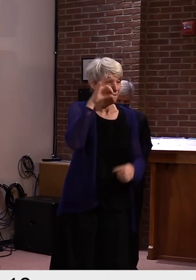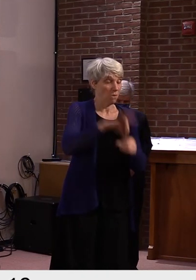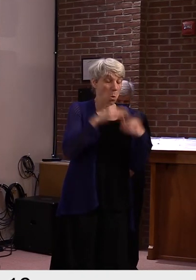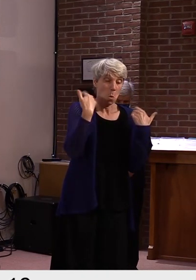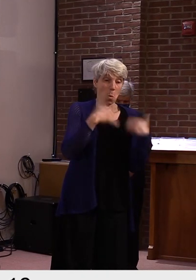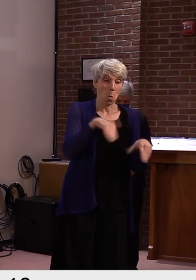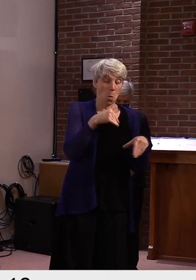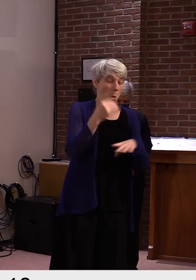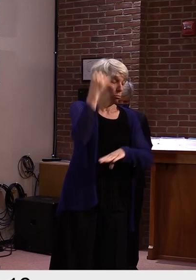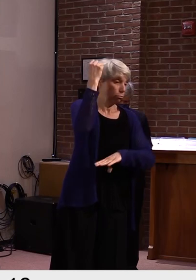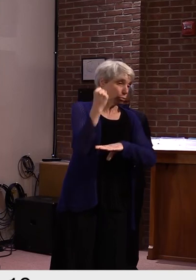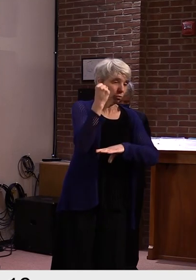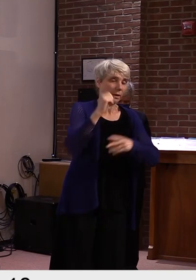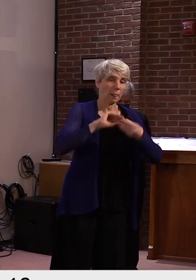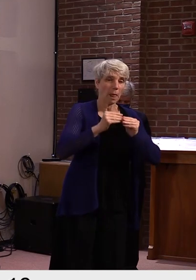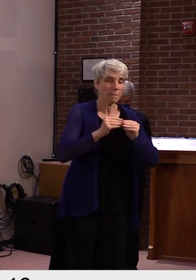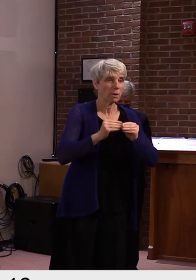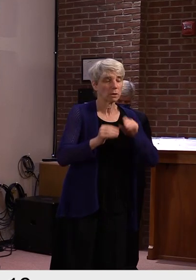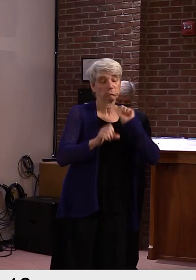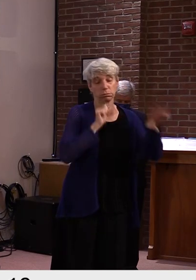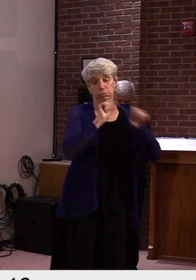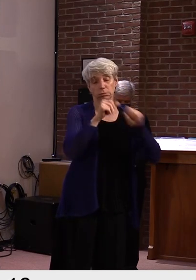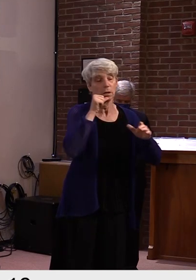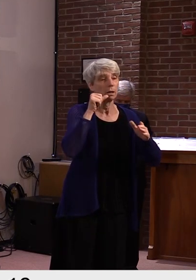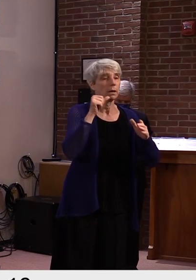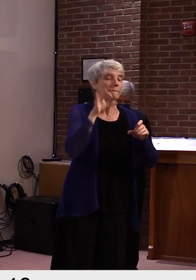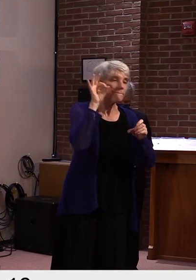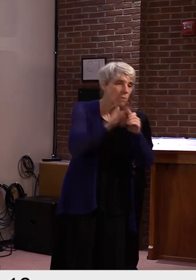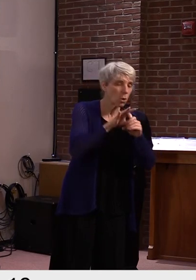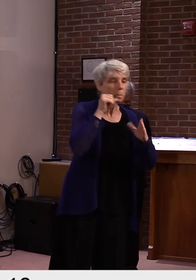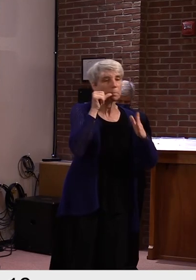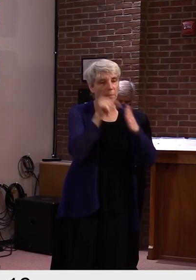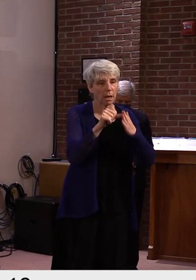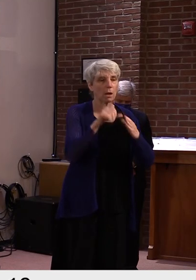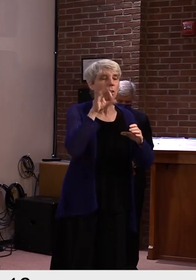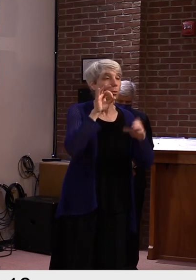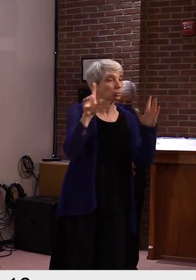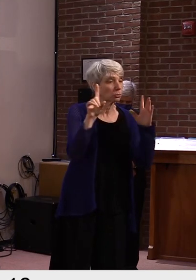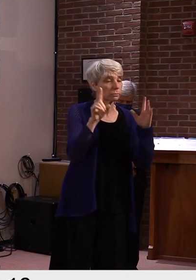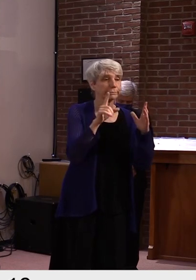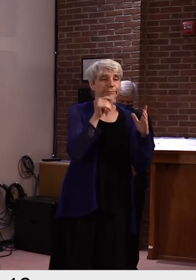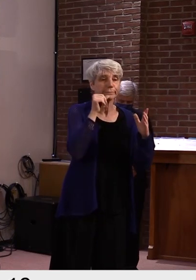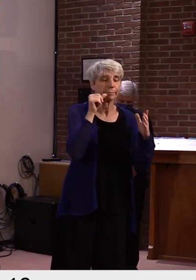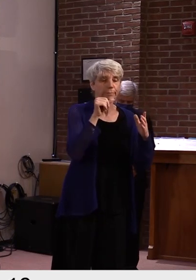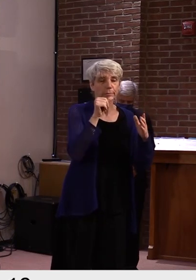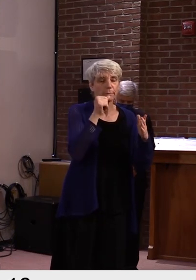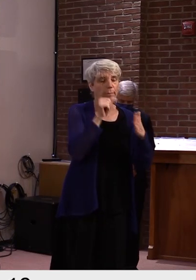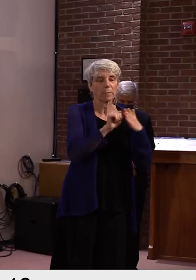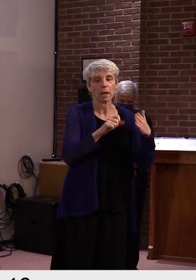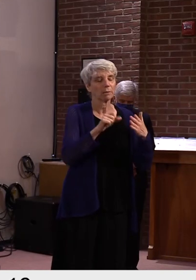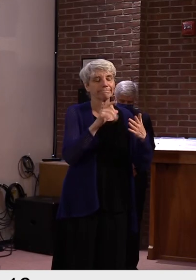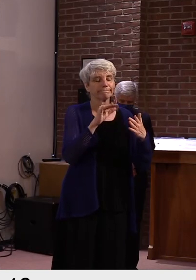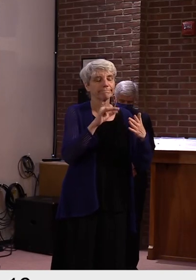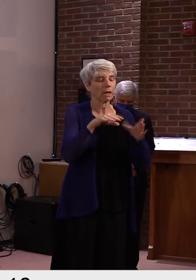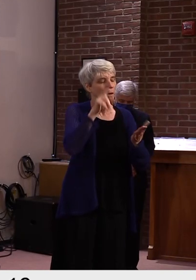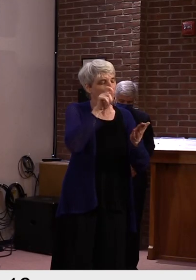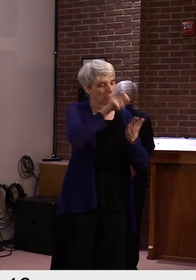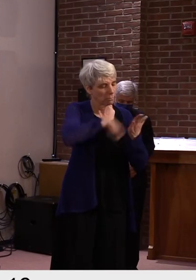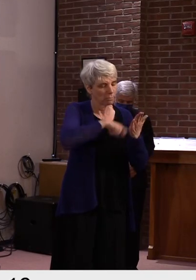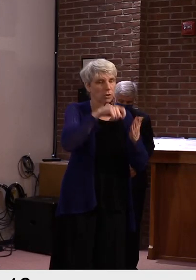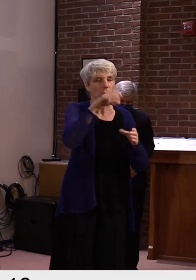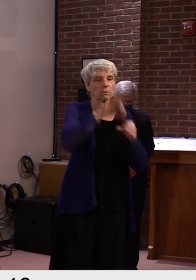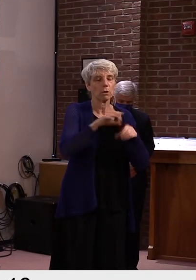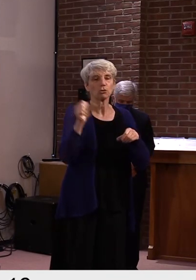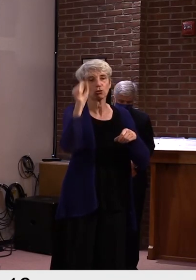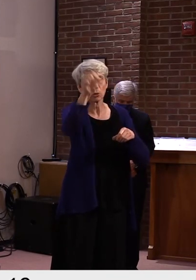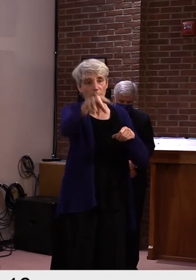taking advantage of early voting through mail or a drop-off. What was your reaction to that turnout result? And would you support making early voting outreach to state